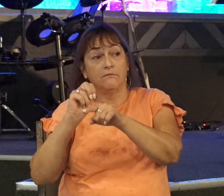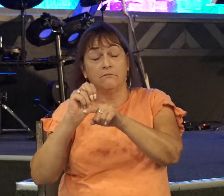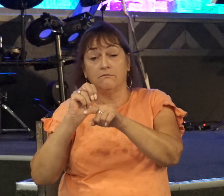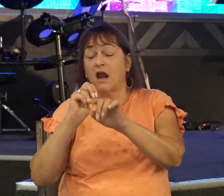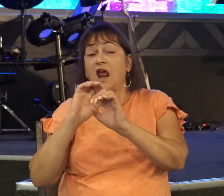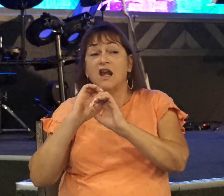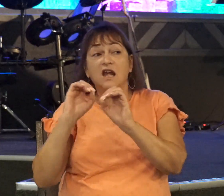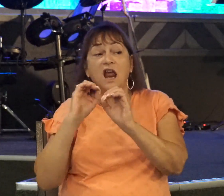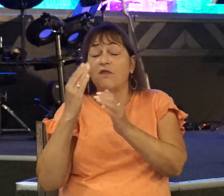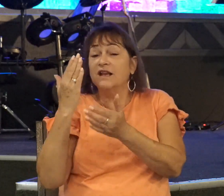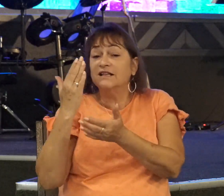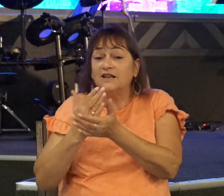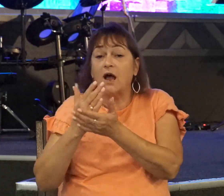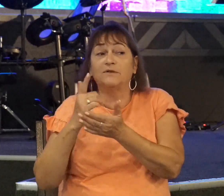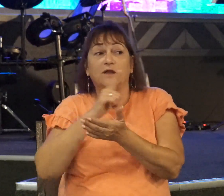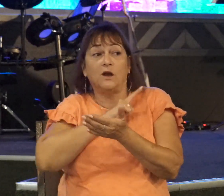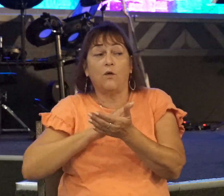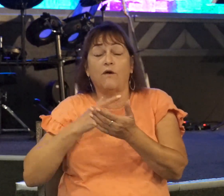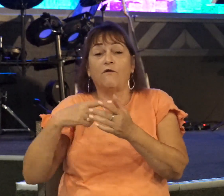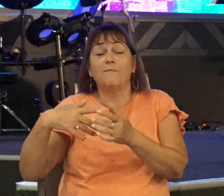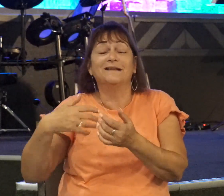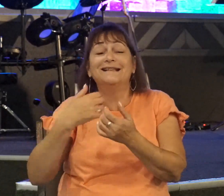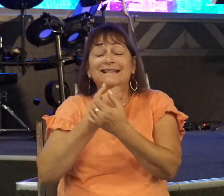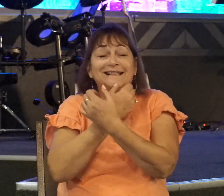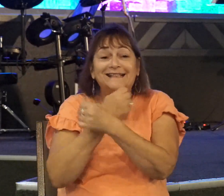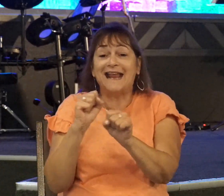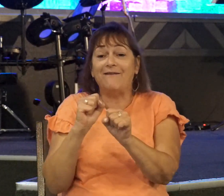restrains the Lord from saving by many or by few.